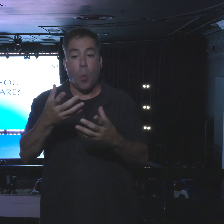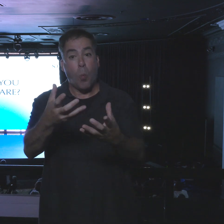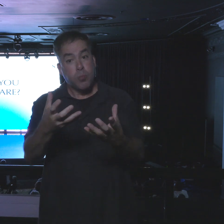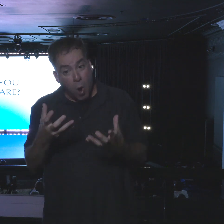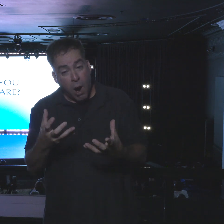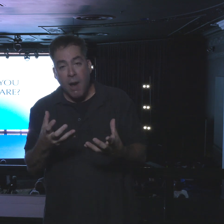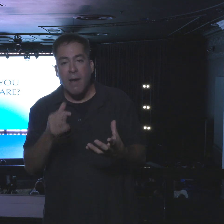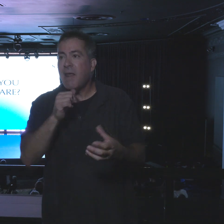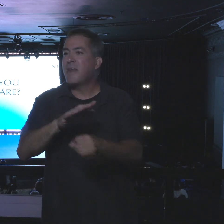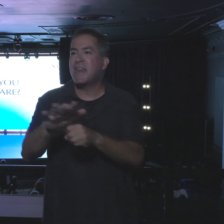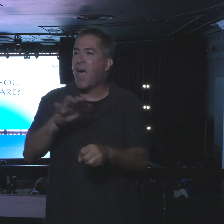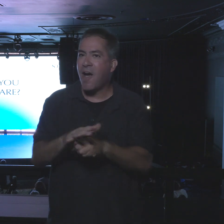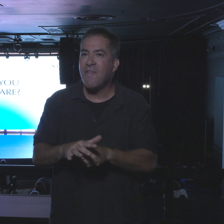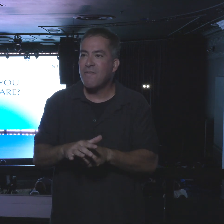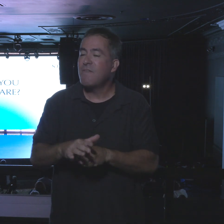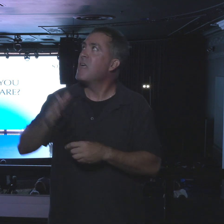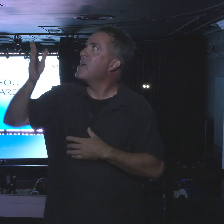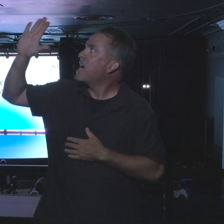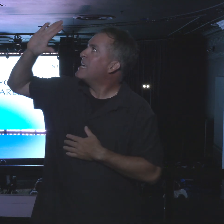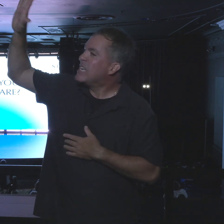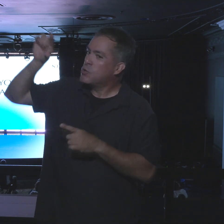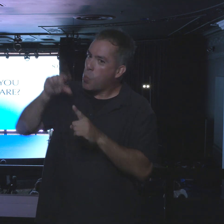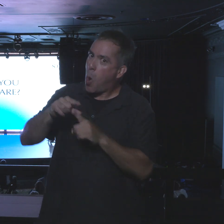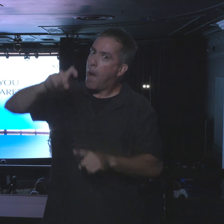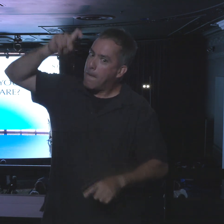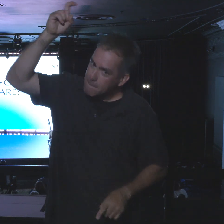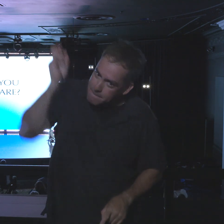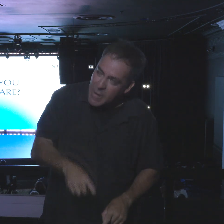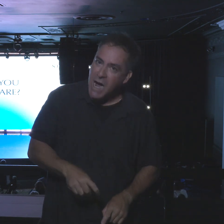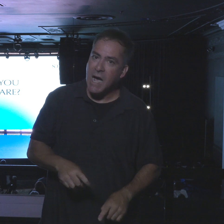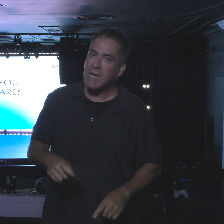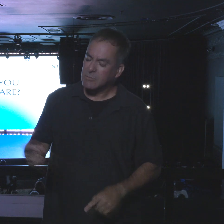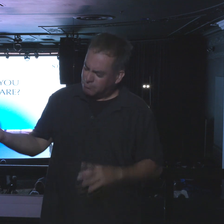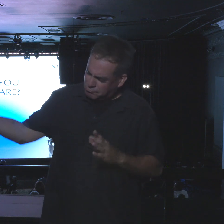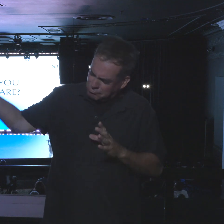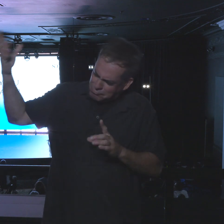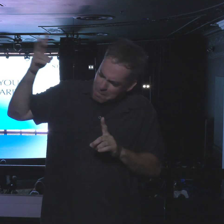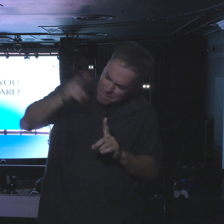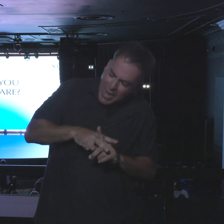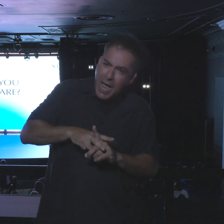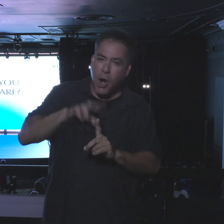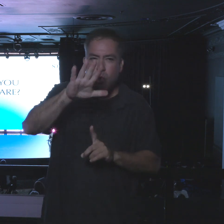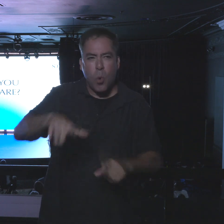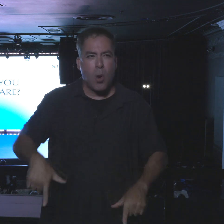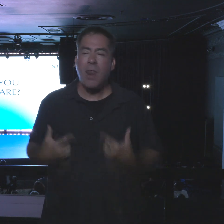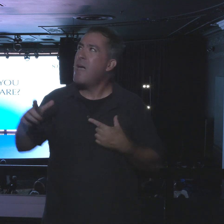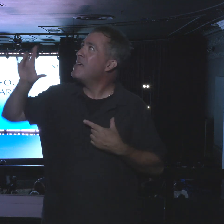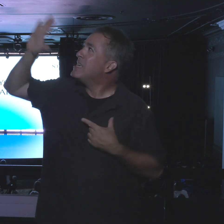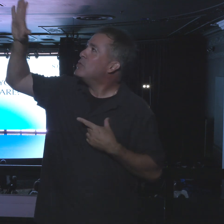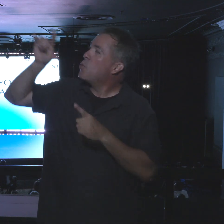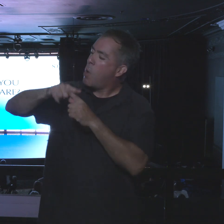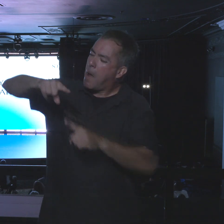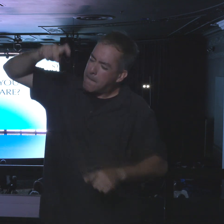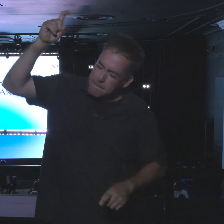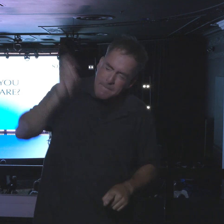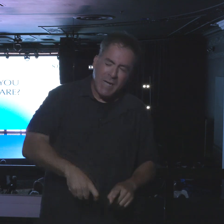not enough. God's word must be applied. It must be applied.